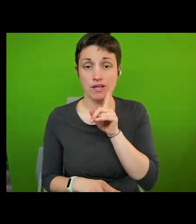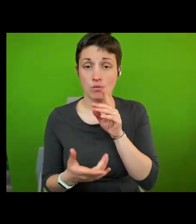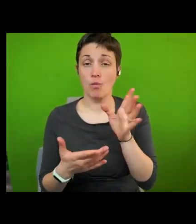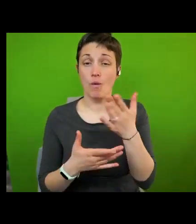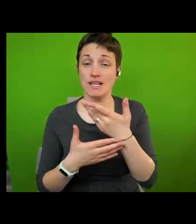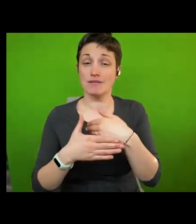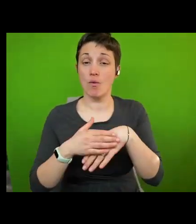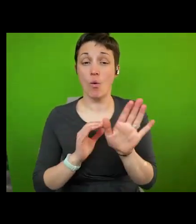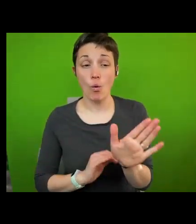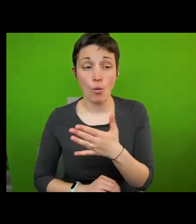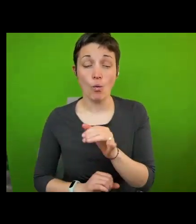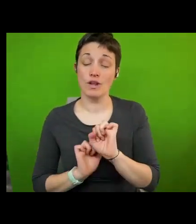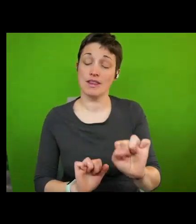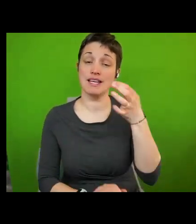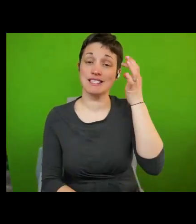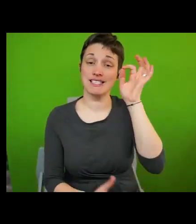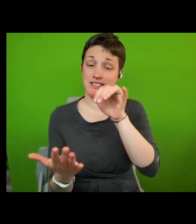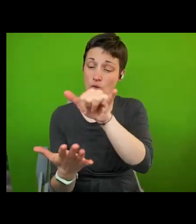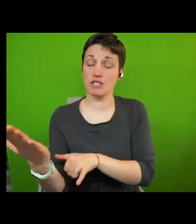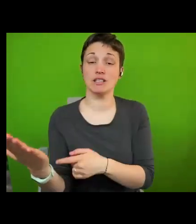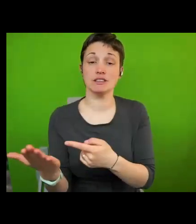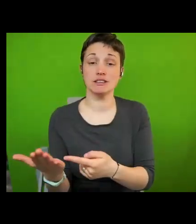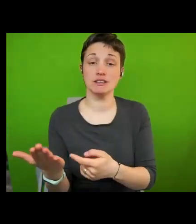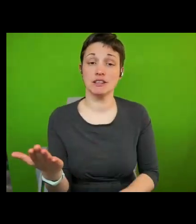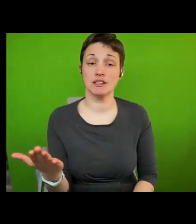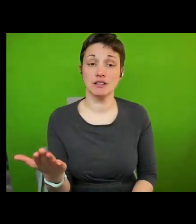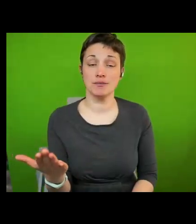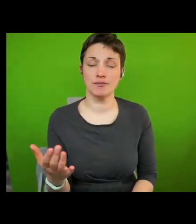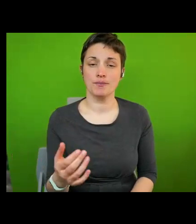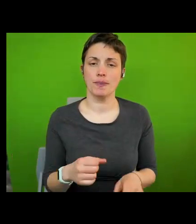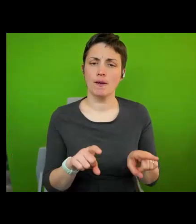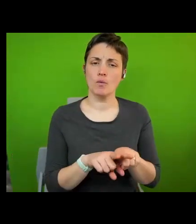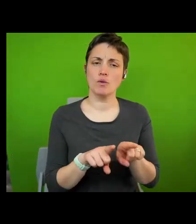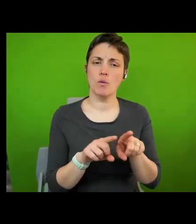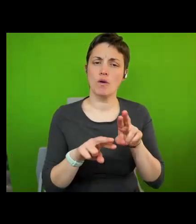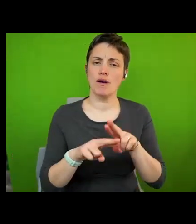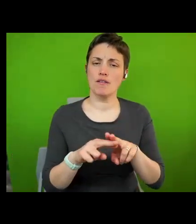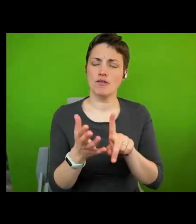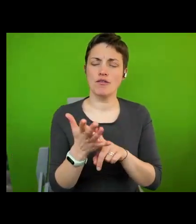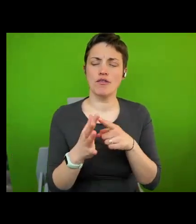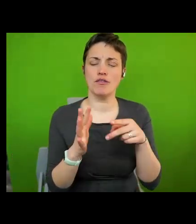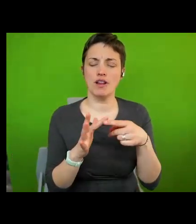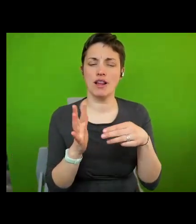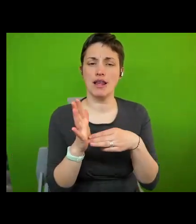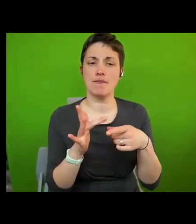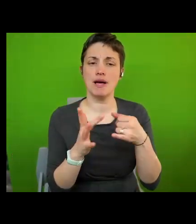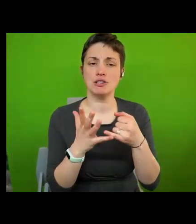city ordinances um the parliament act on the flamish equal opportunity and equal treatment policy directly